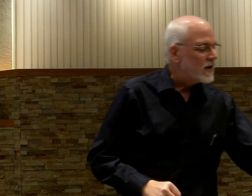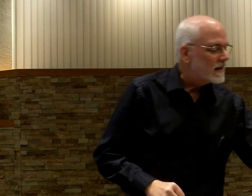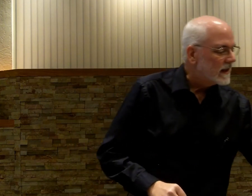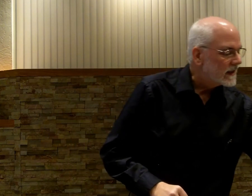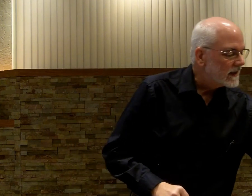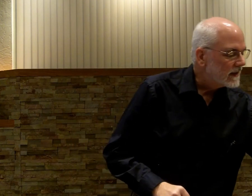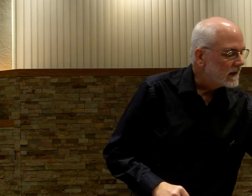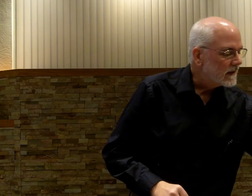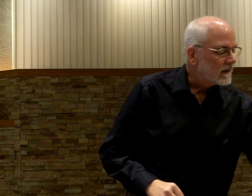Jesus.